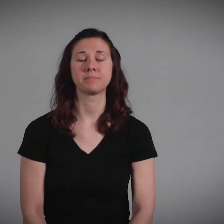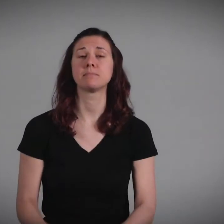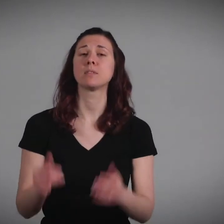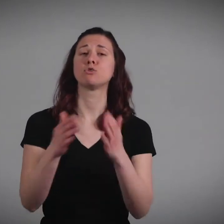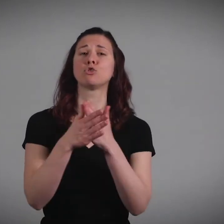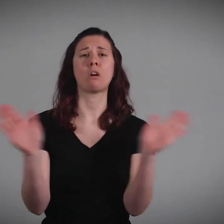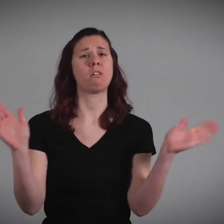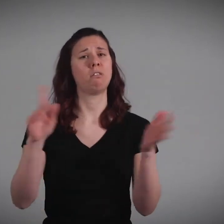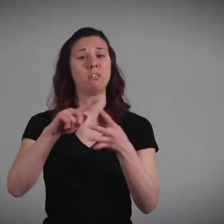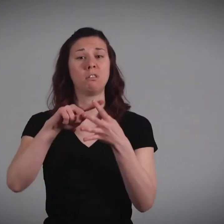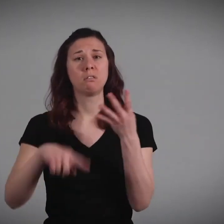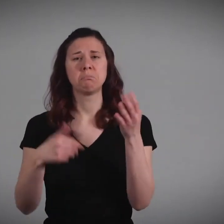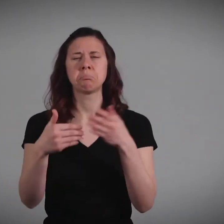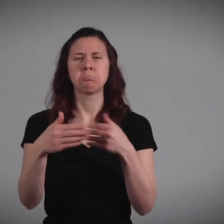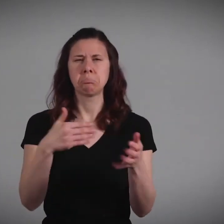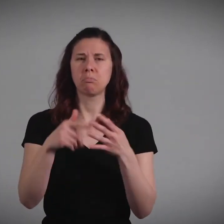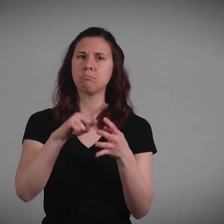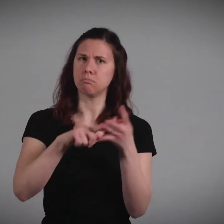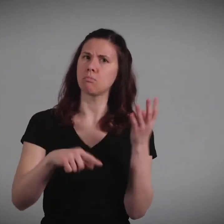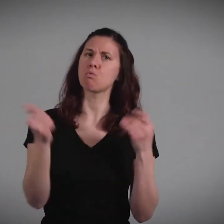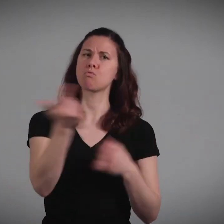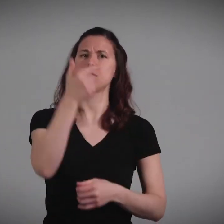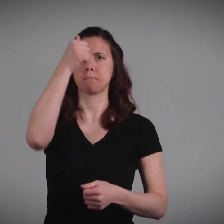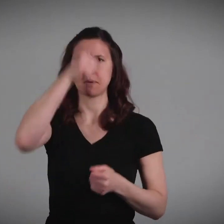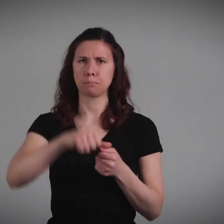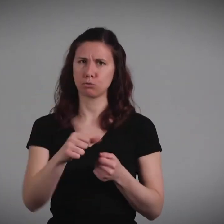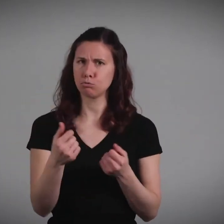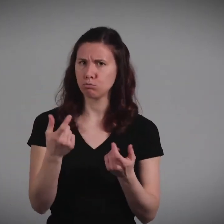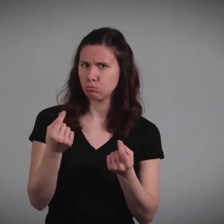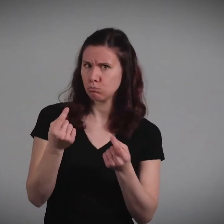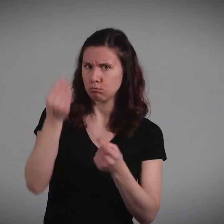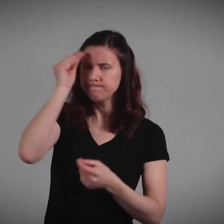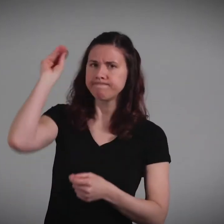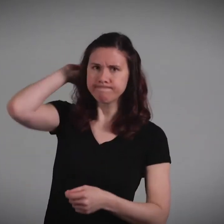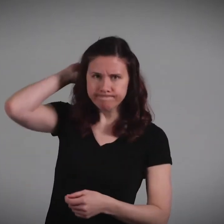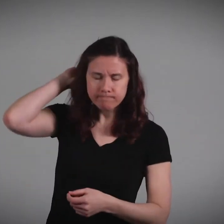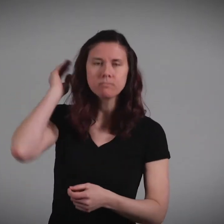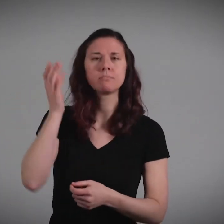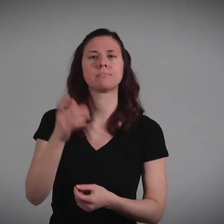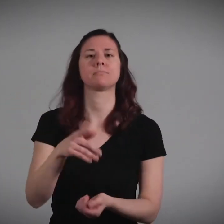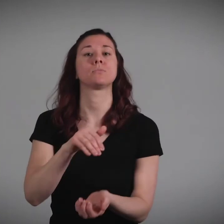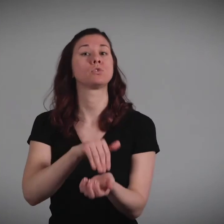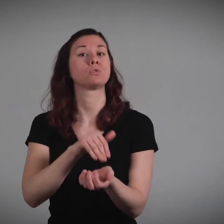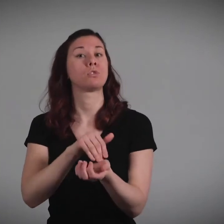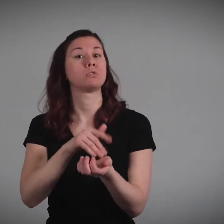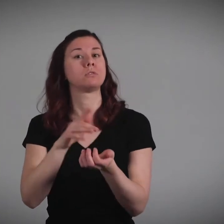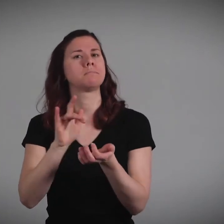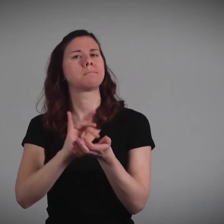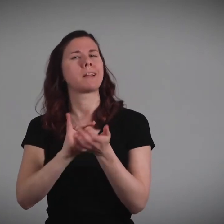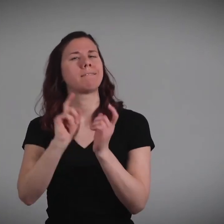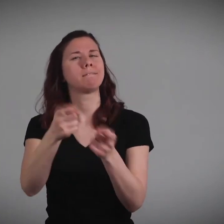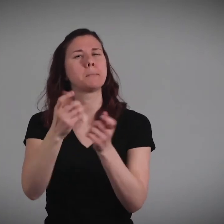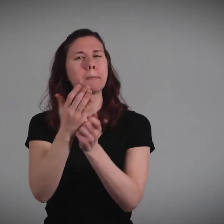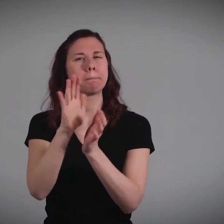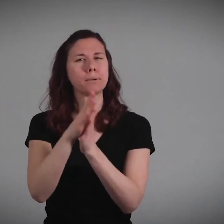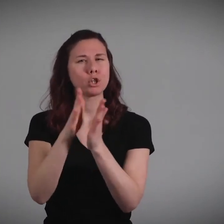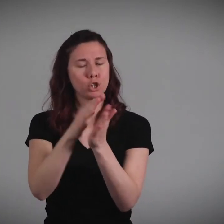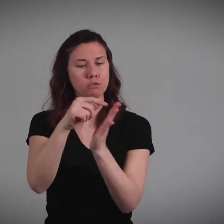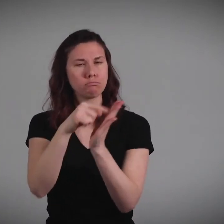It's important to remember this information for all of the different ways the doctor treated your cut. If the doctor gave you medicine to take, follow the directions